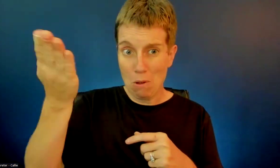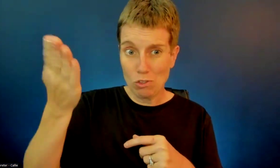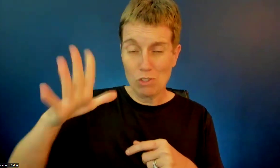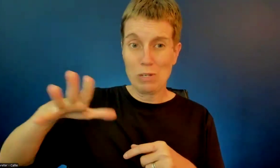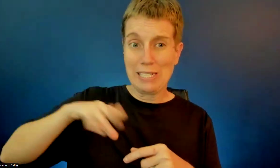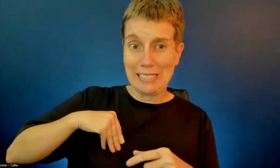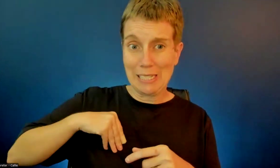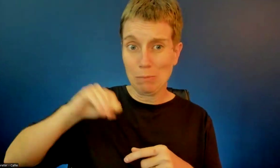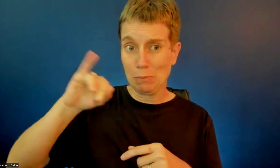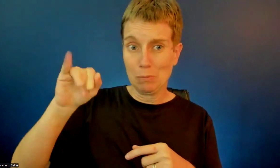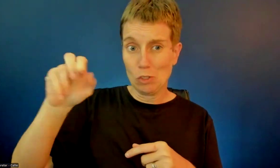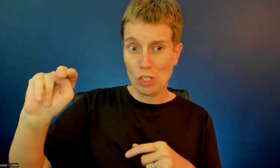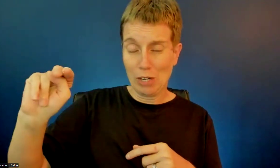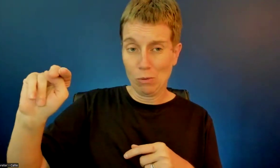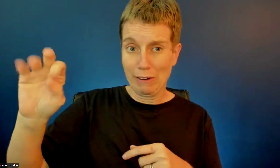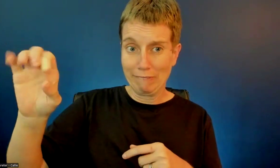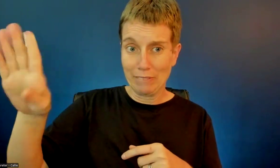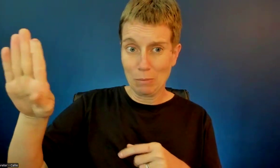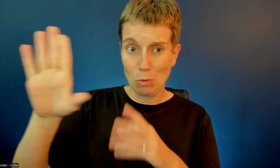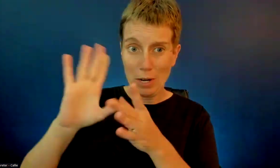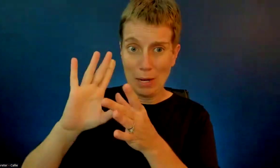All in favor? Aye.